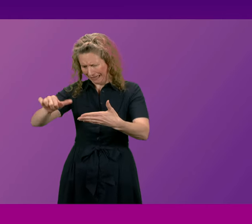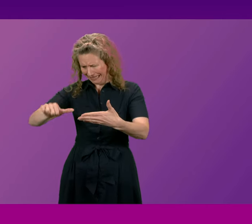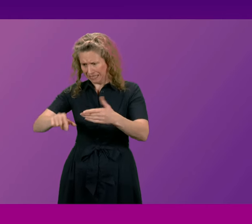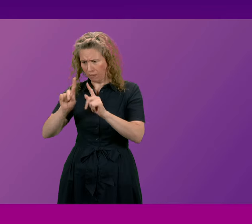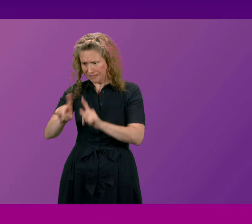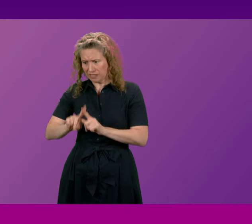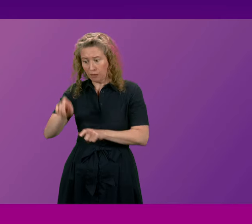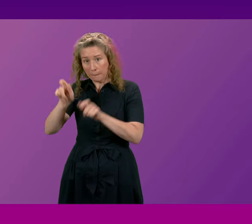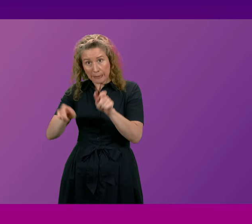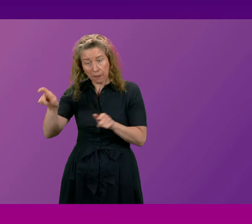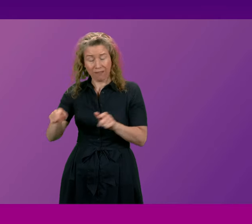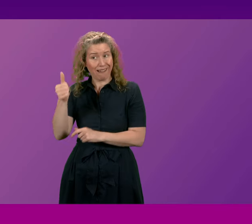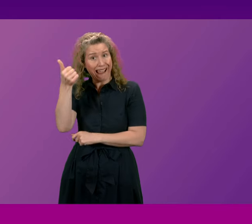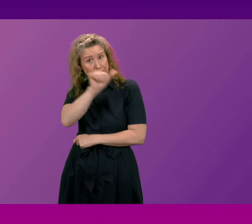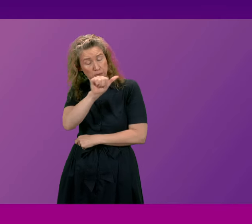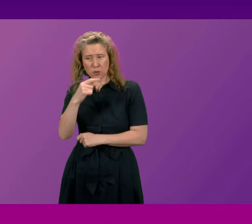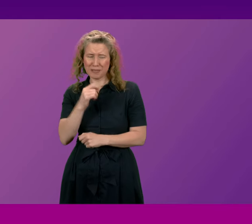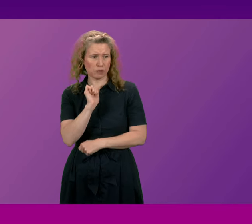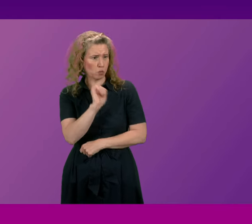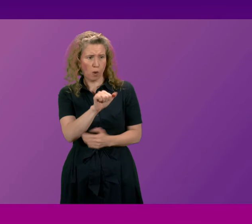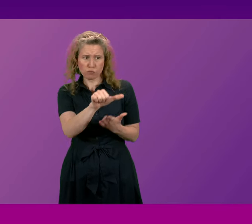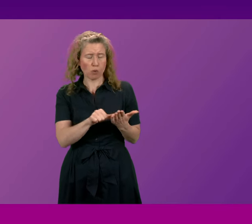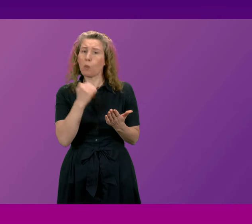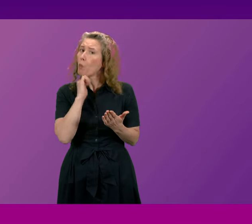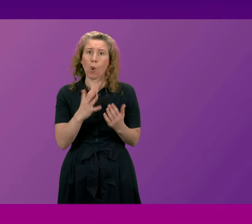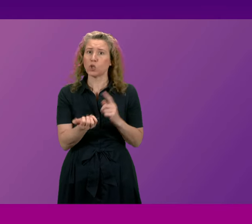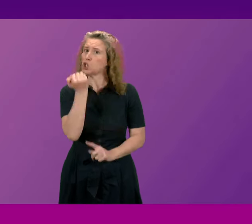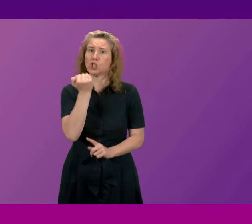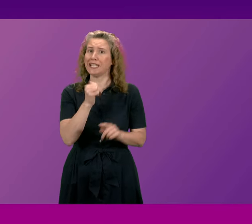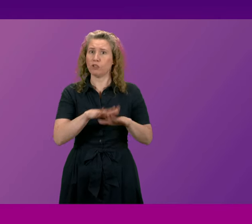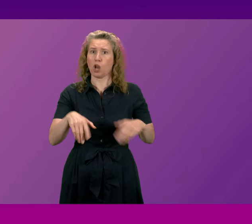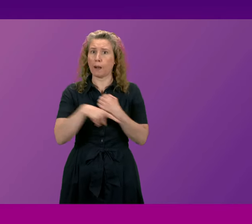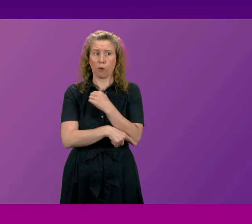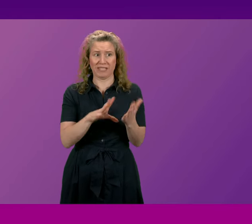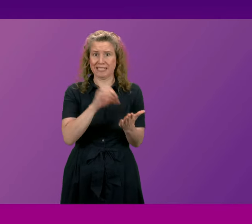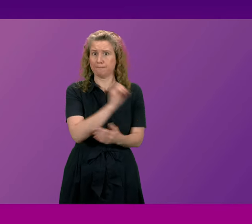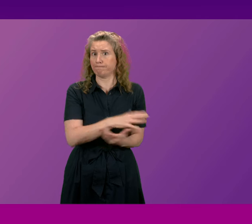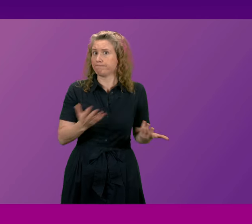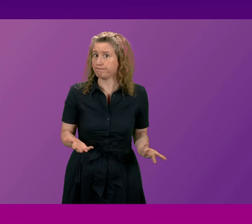experts who say his programme will fail to tackle child poverty? First Minister.